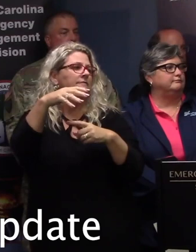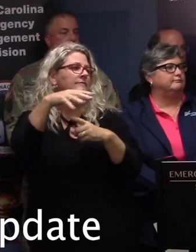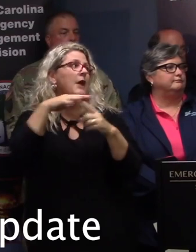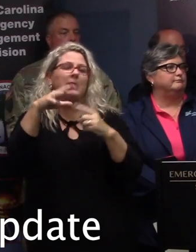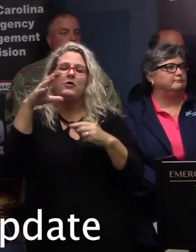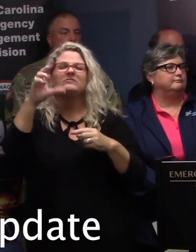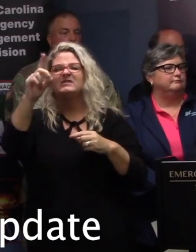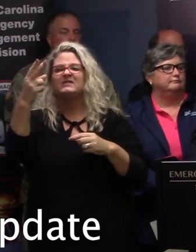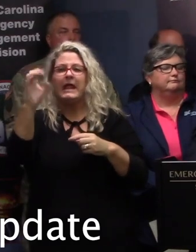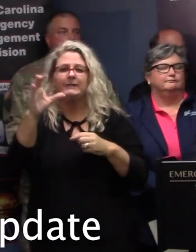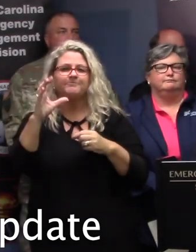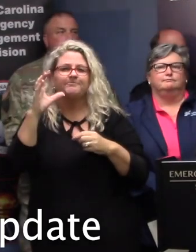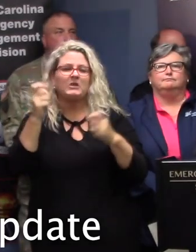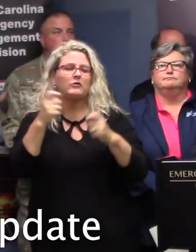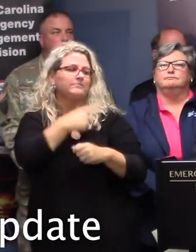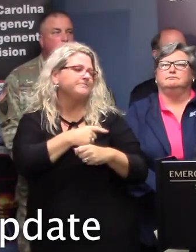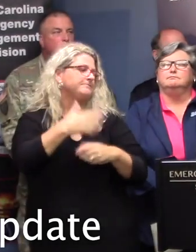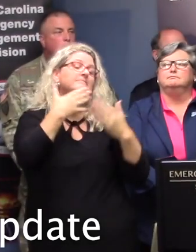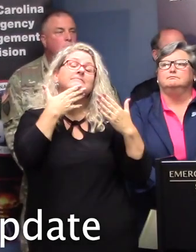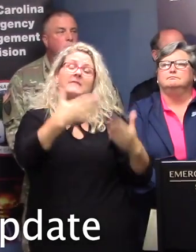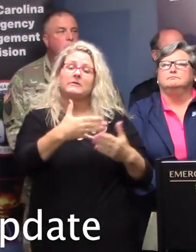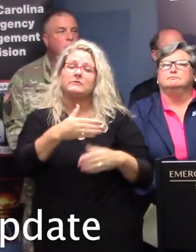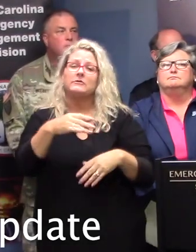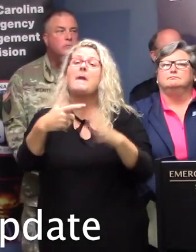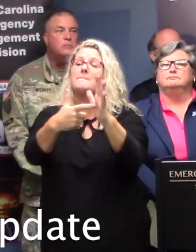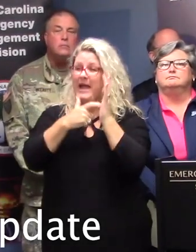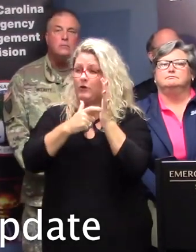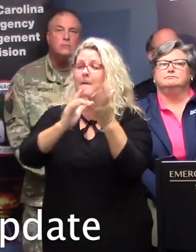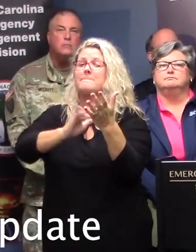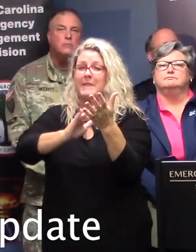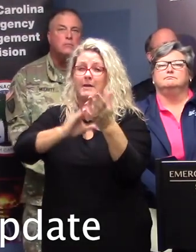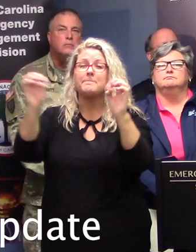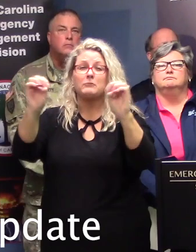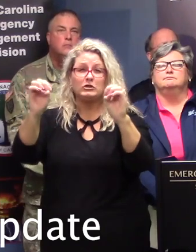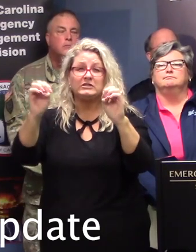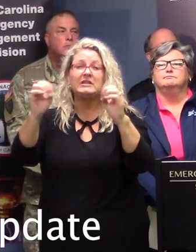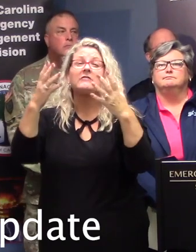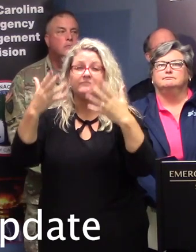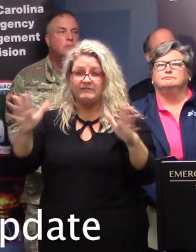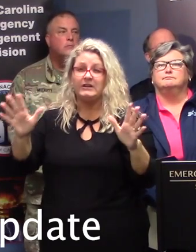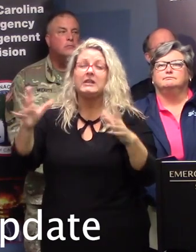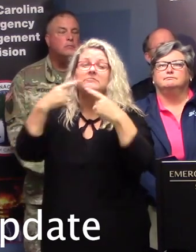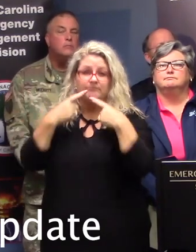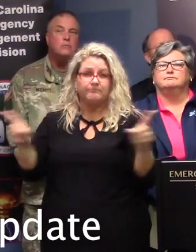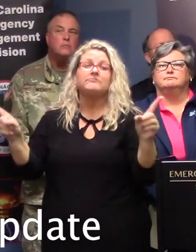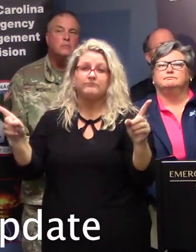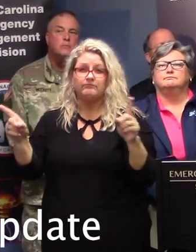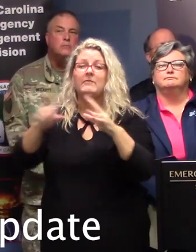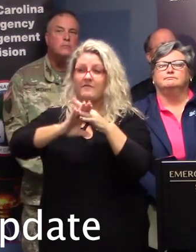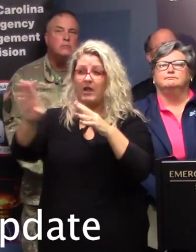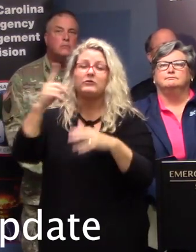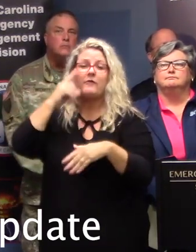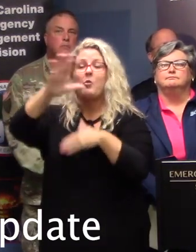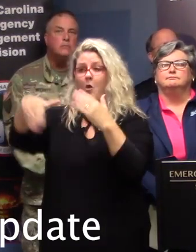Thank you, Governor. Yes, sir. As the Governor stated, a mandatory medical emergency evacuation has been issued for all